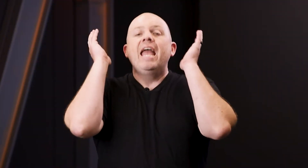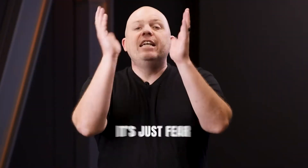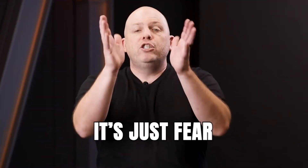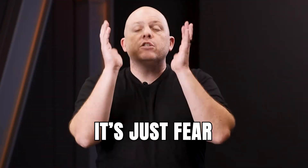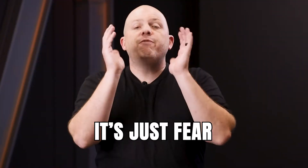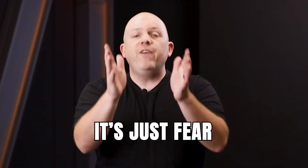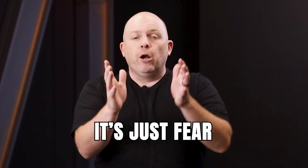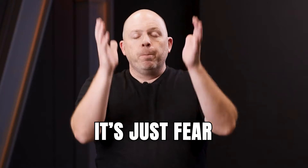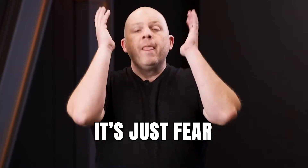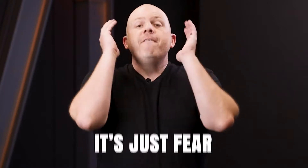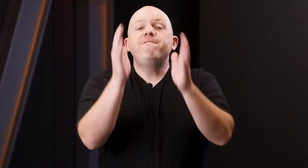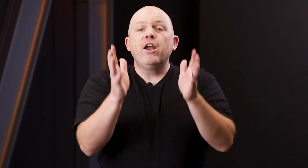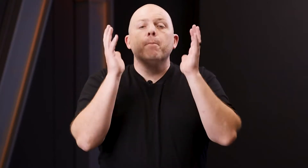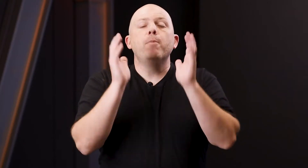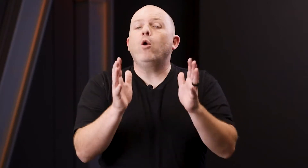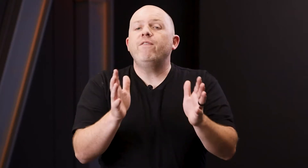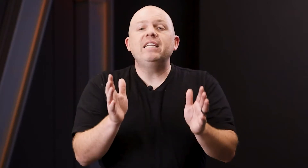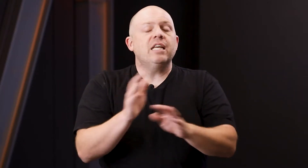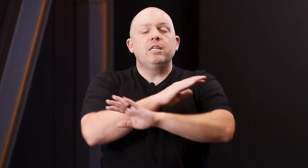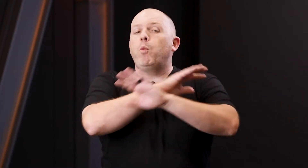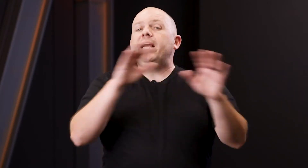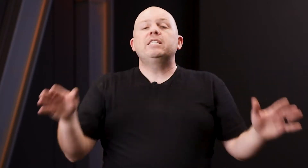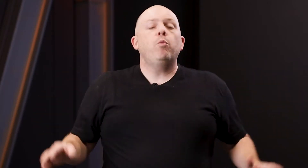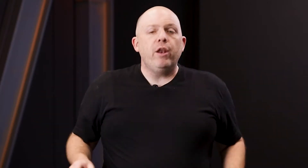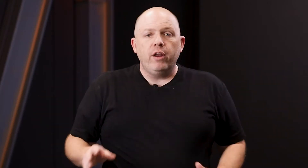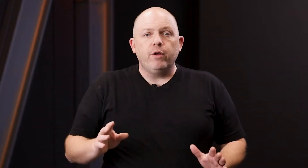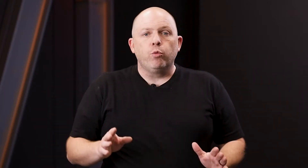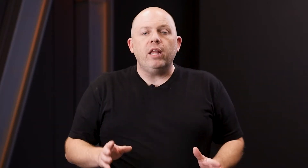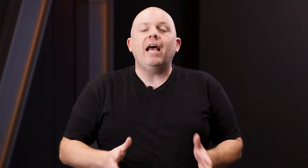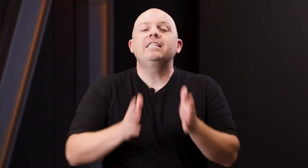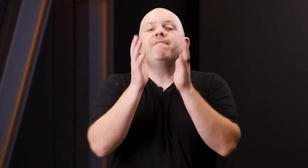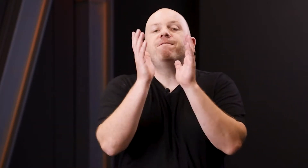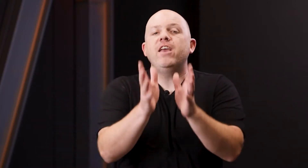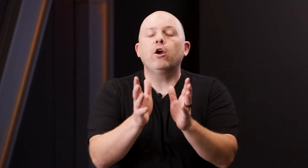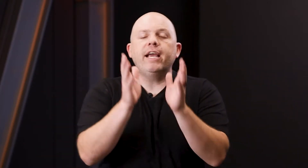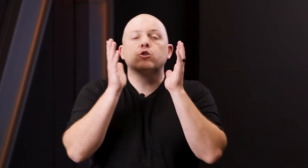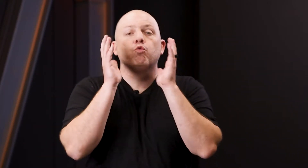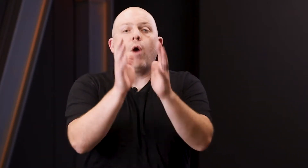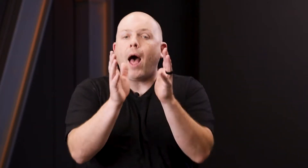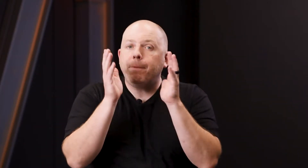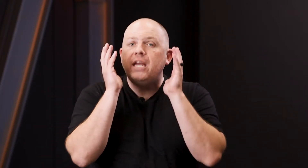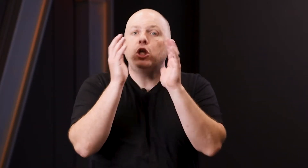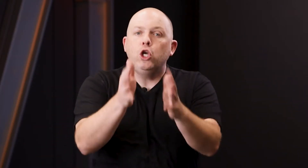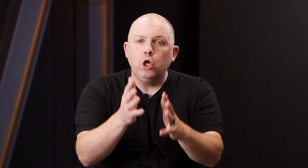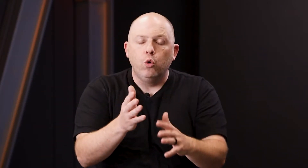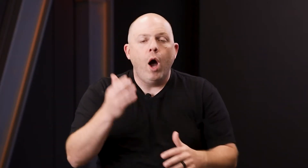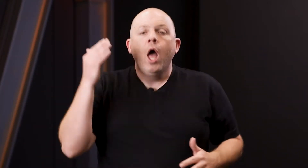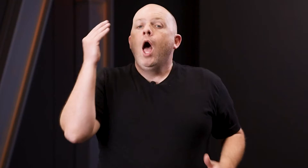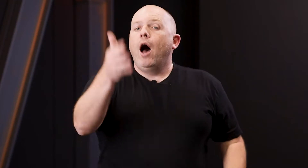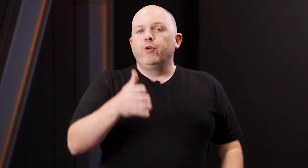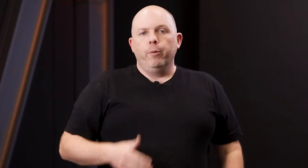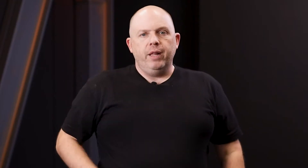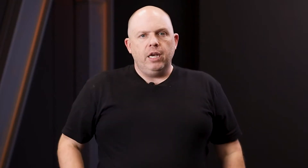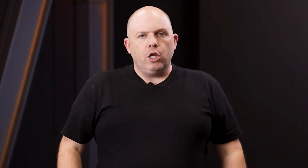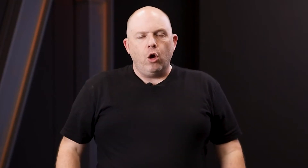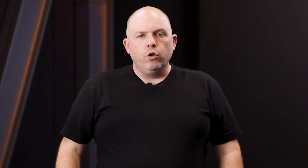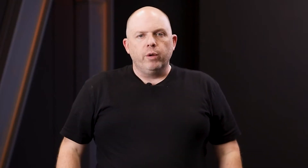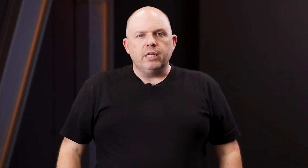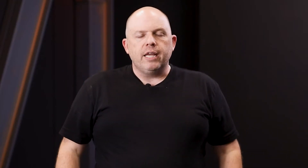It's just fear. Fear motivates us in ways that we don't even realize. And fear is robbing you of your ability to go do real estate.